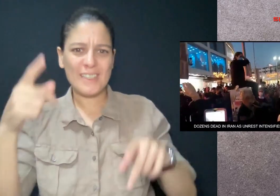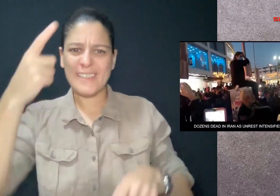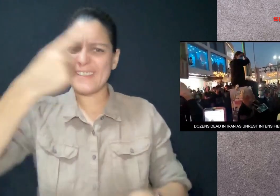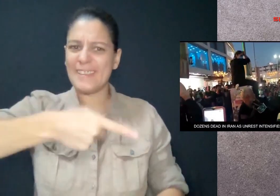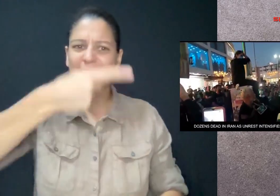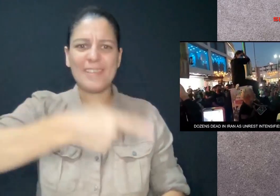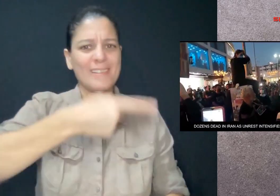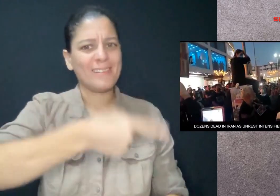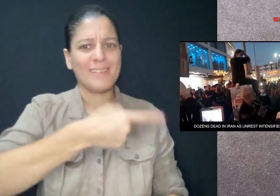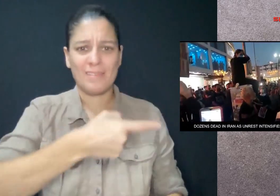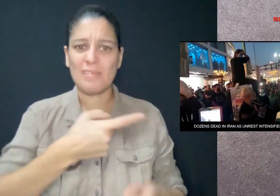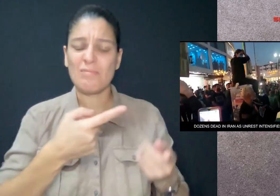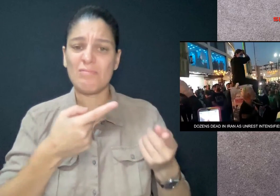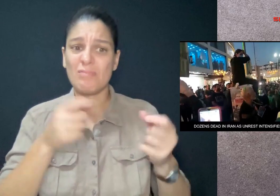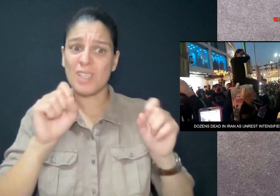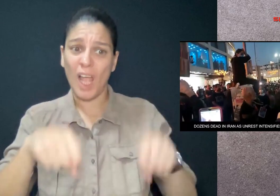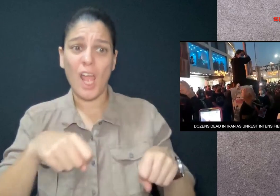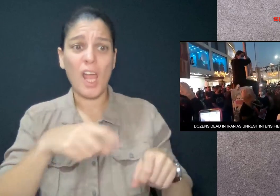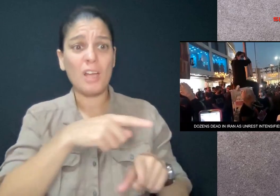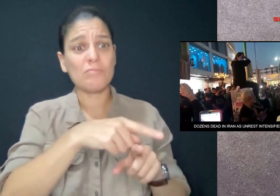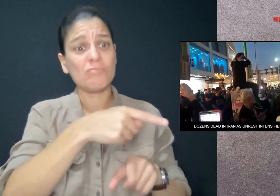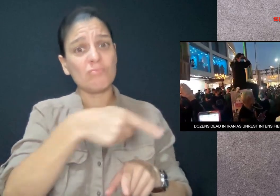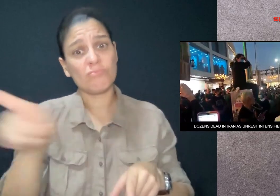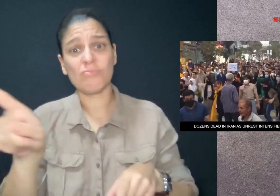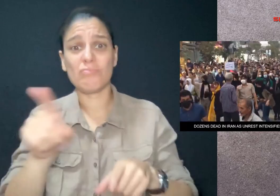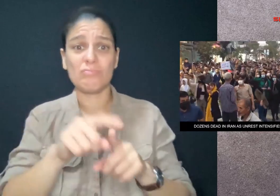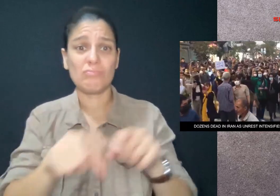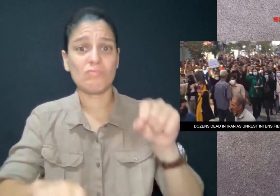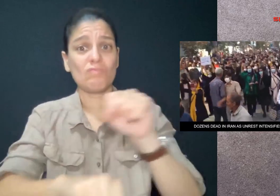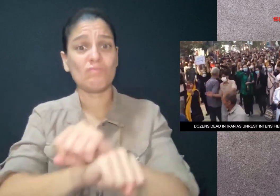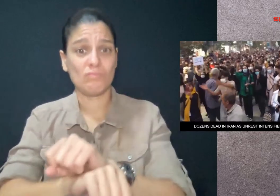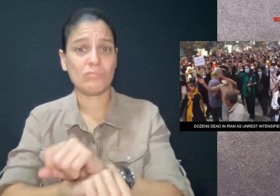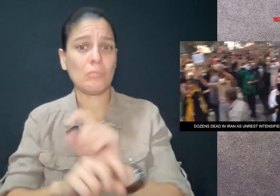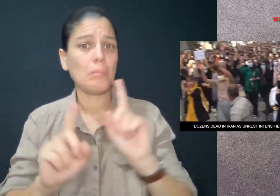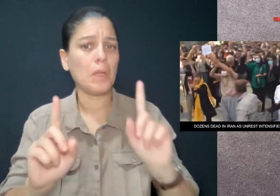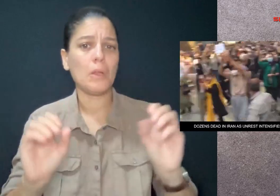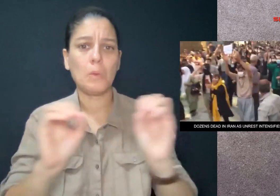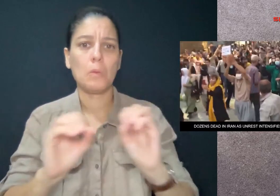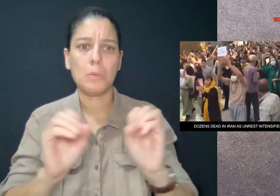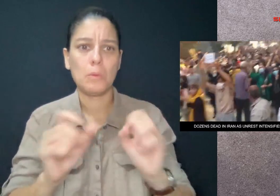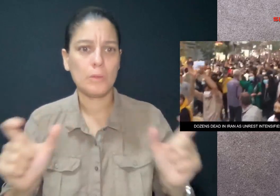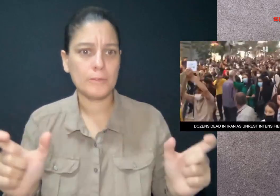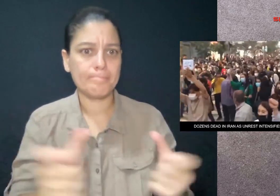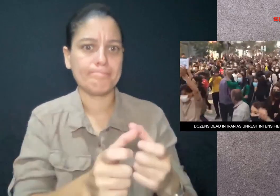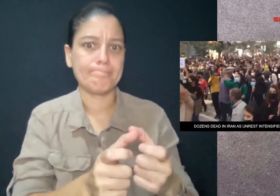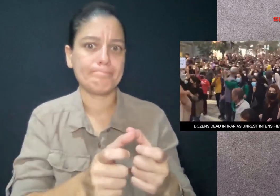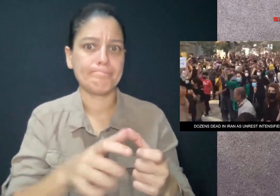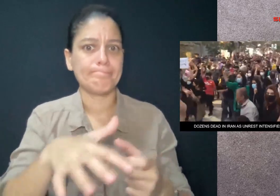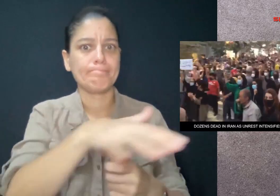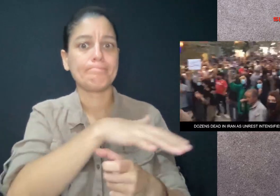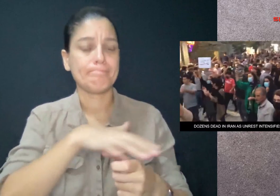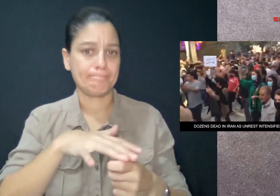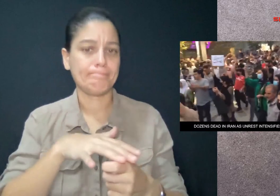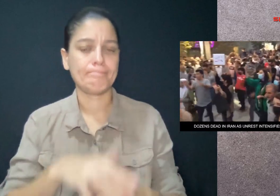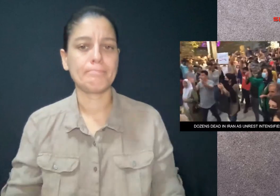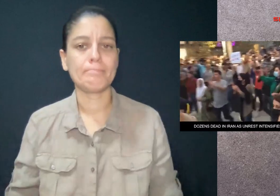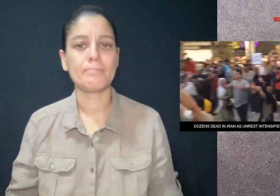And apparently the threat of punishment by jailing or flogging hasn't stopped their acts of defiance.